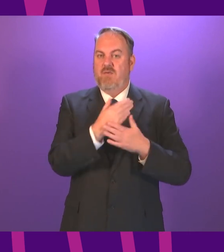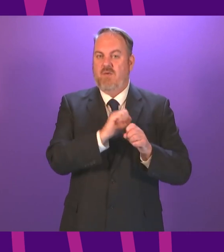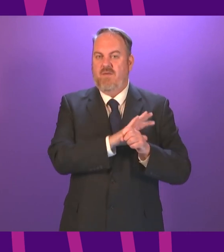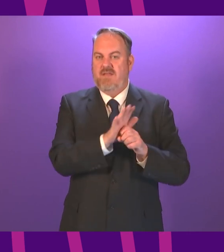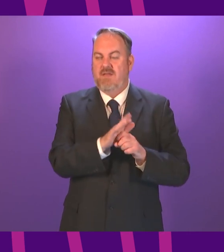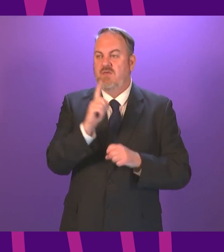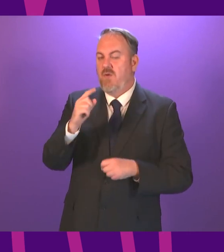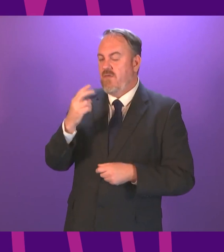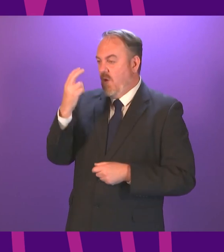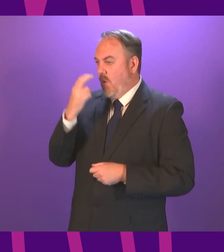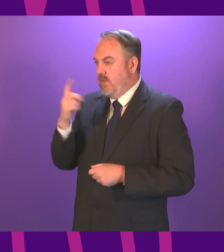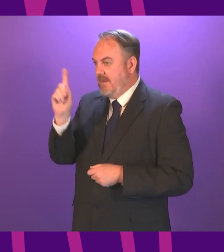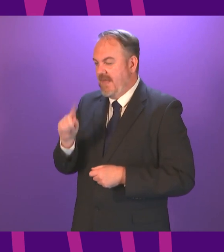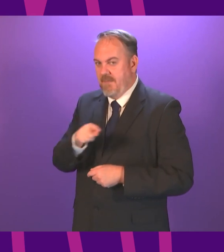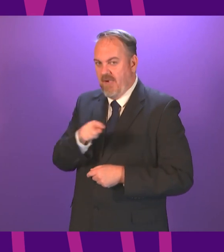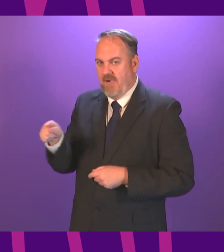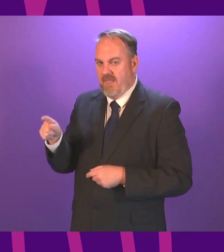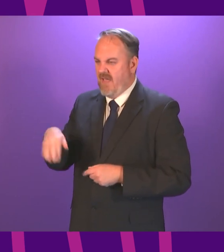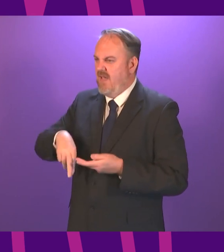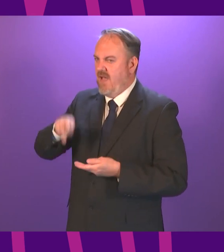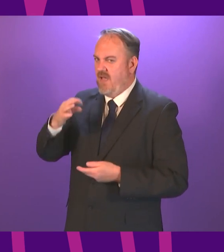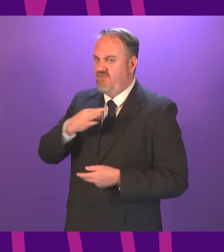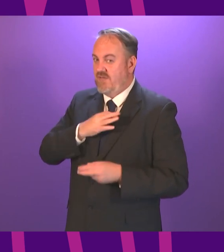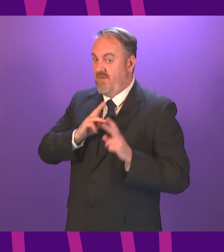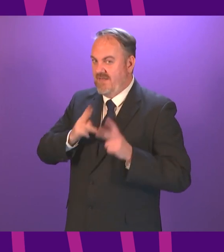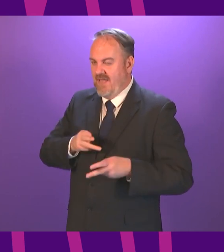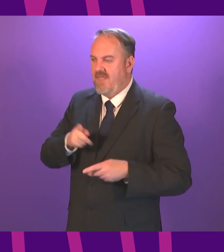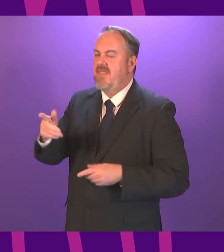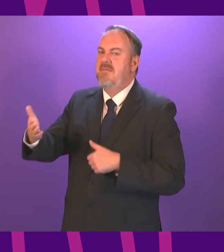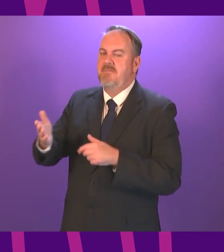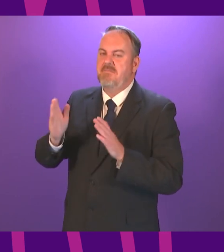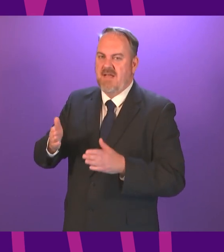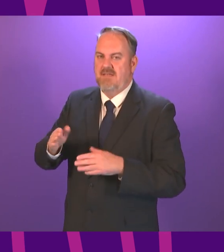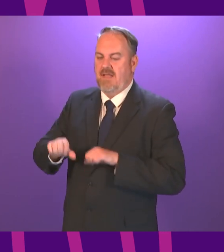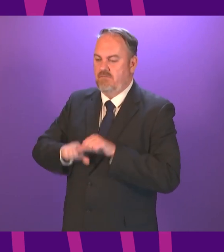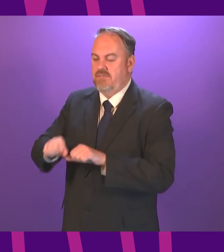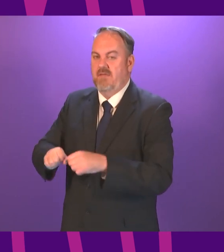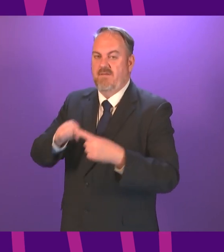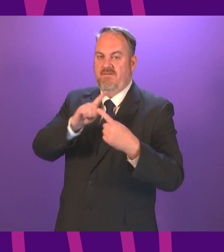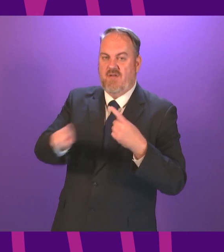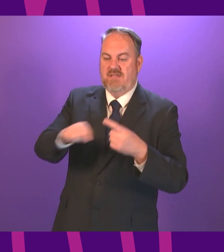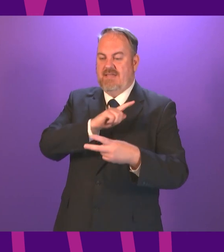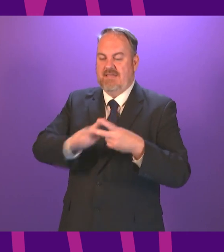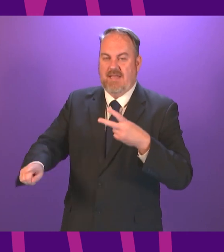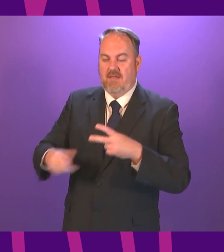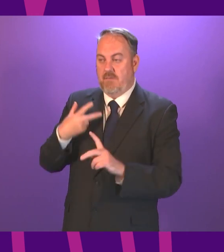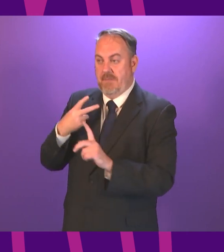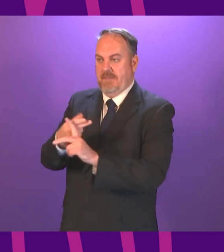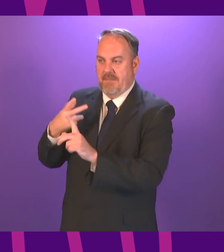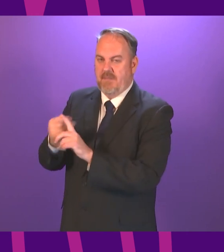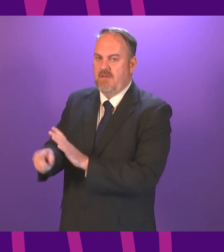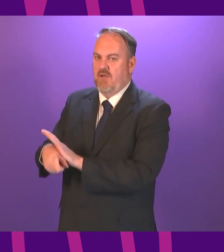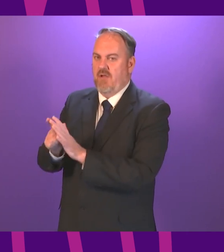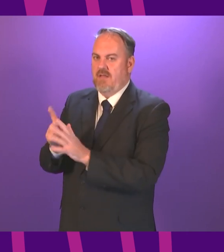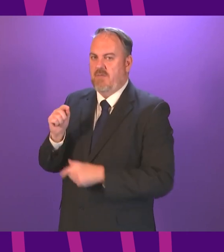there is a priority for that older cohort to get the second dosage for maximum protection but can we do both can we maximise the second dosage as well